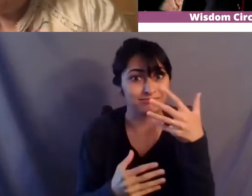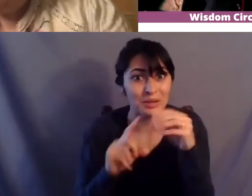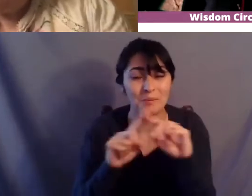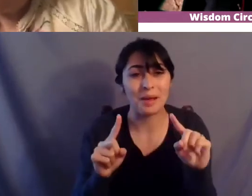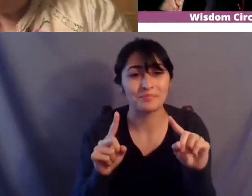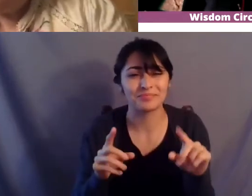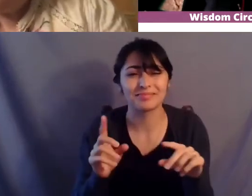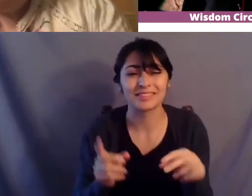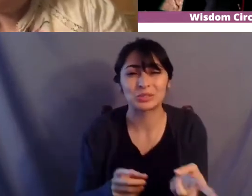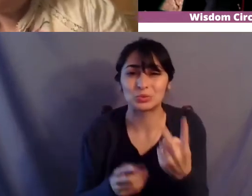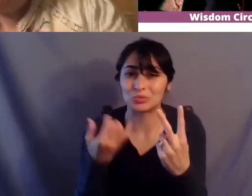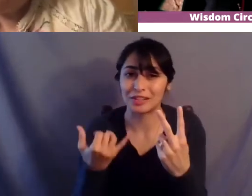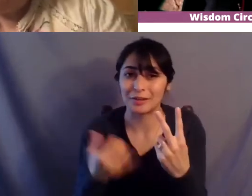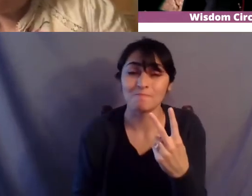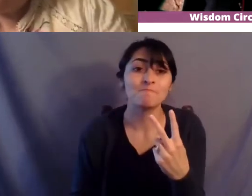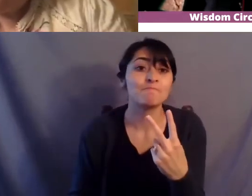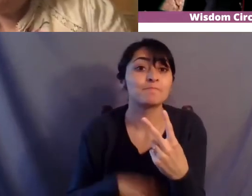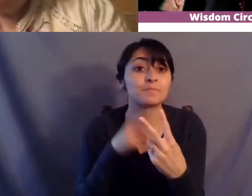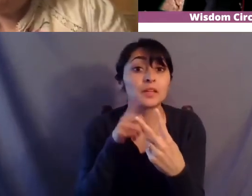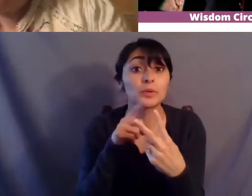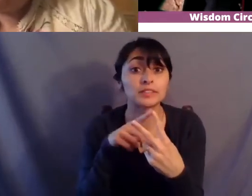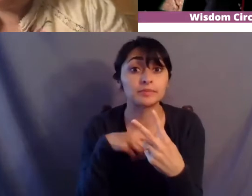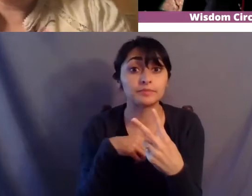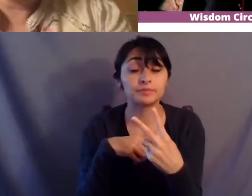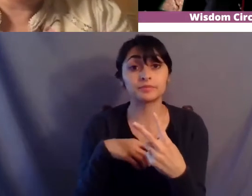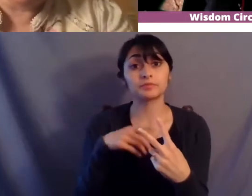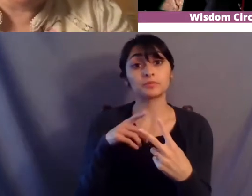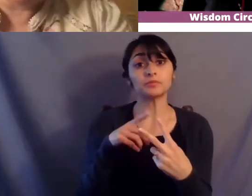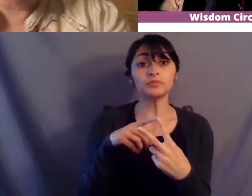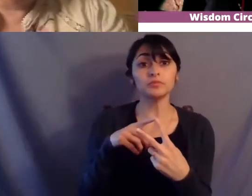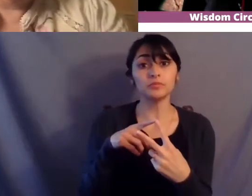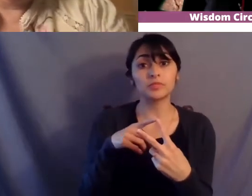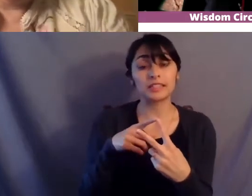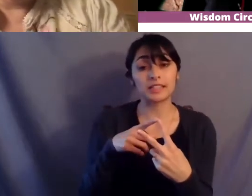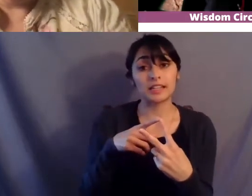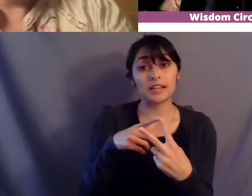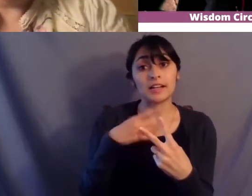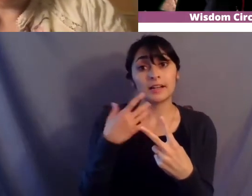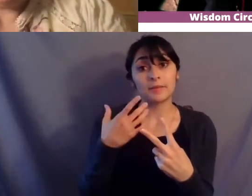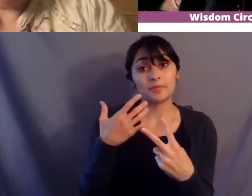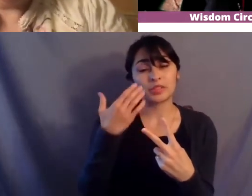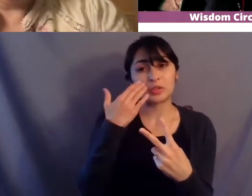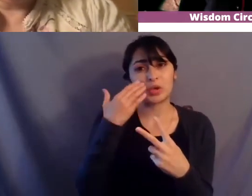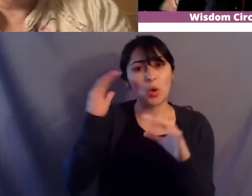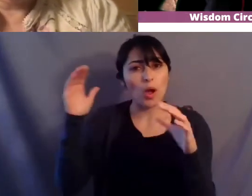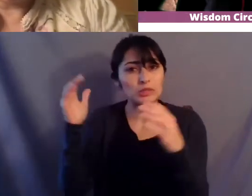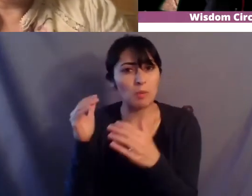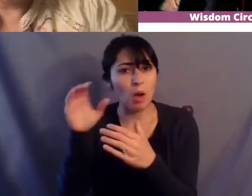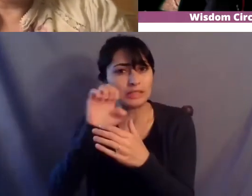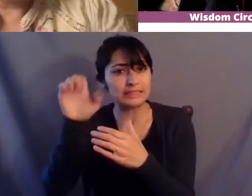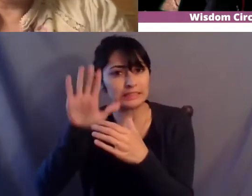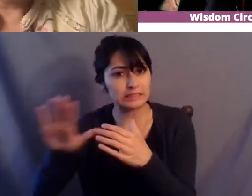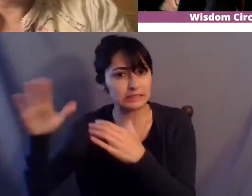um one is um coming from such a small uh east coast tribe um